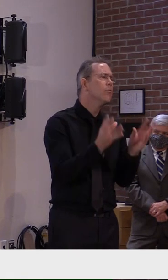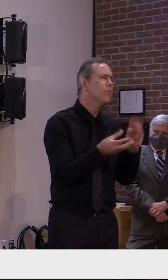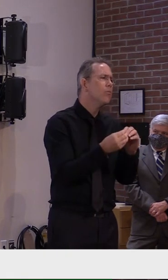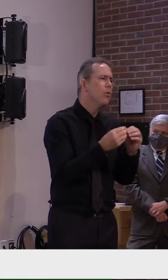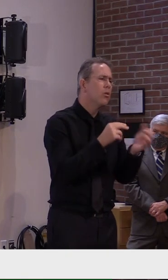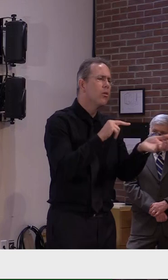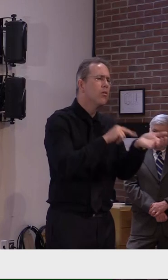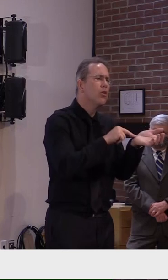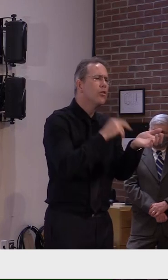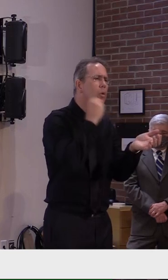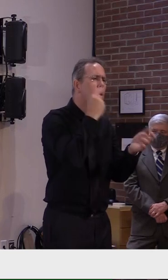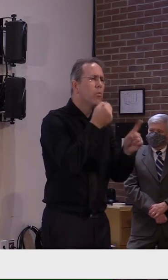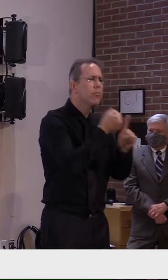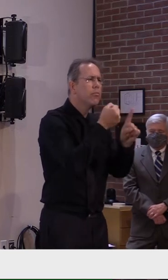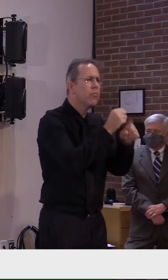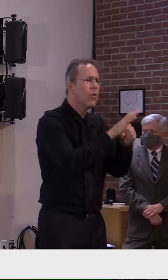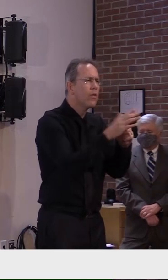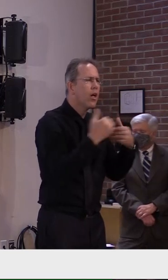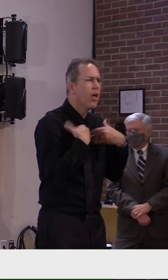facilities?